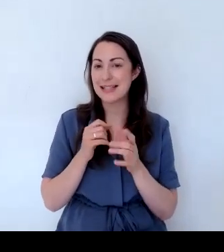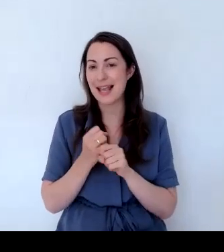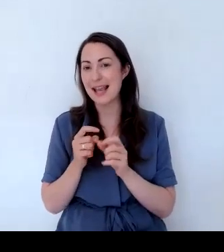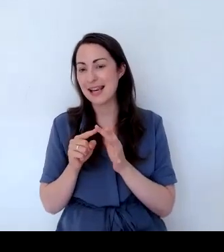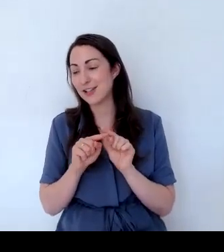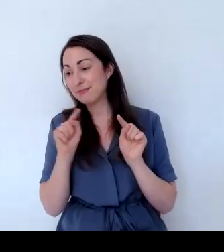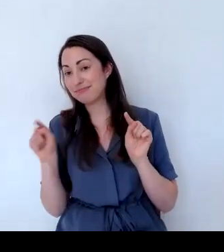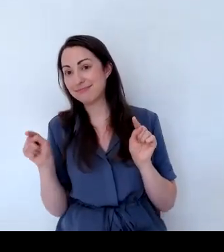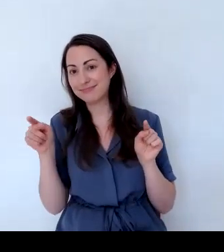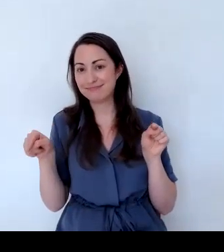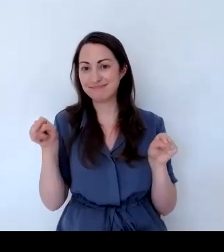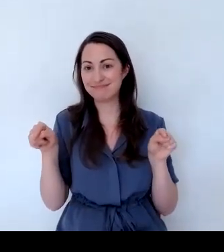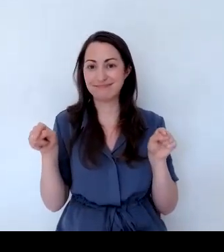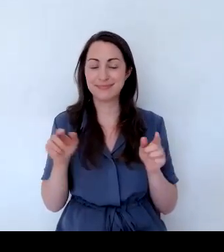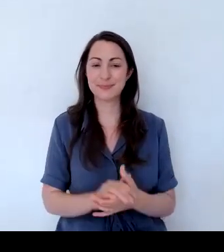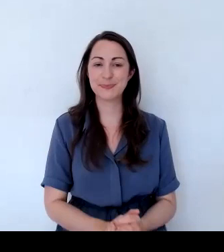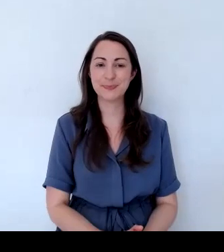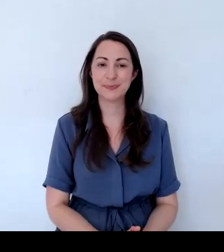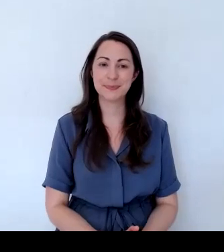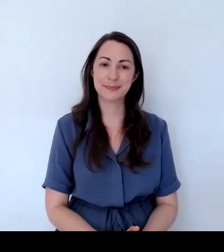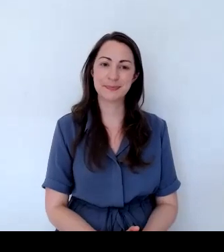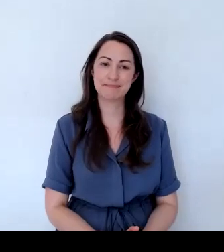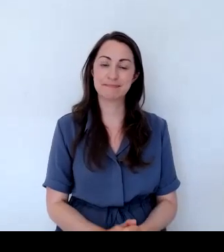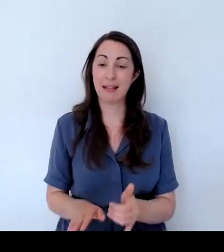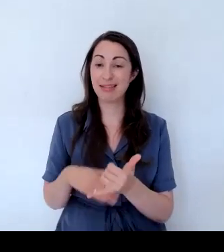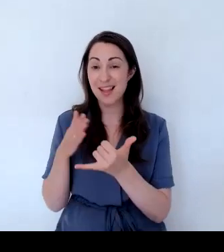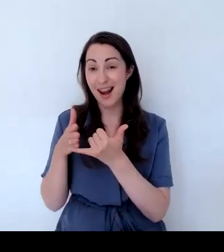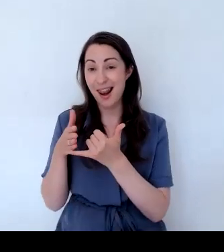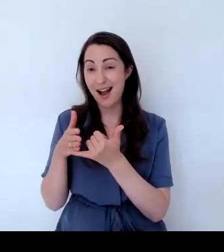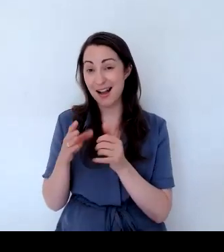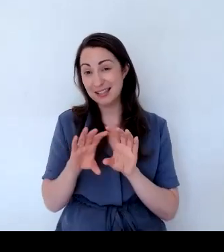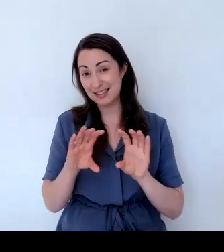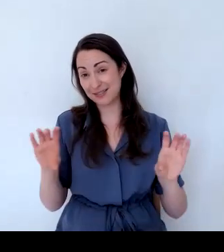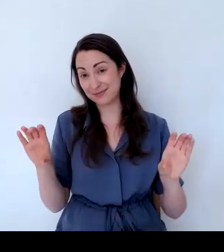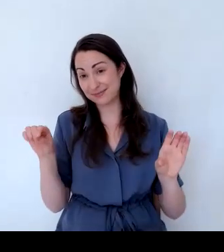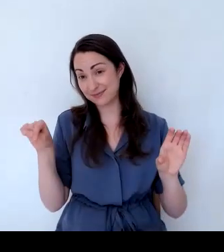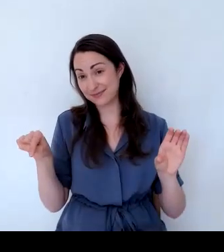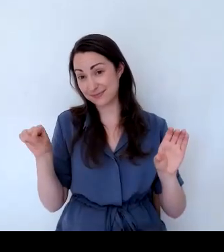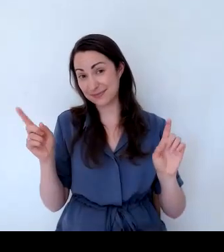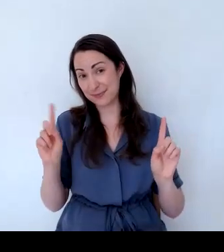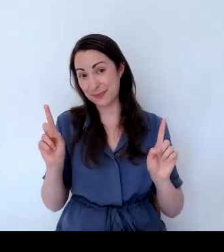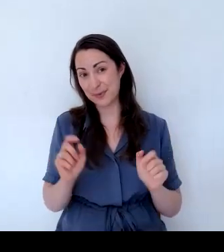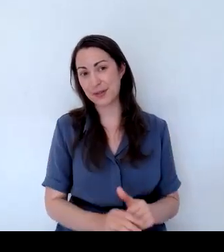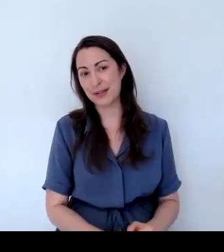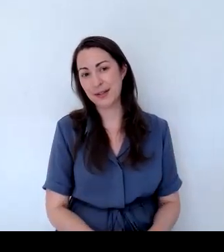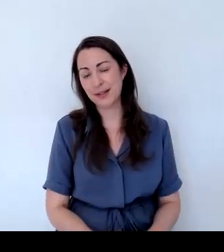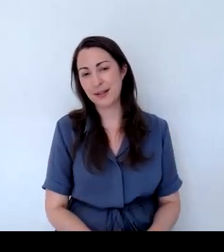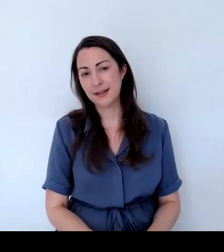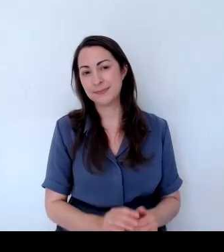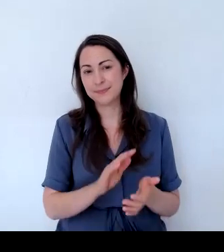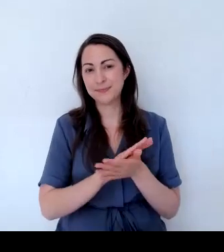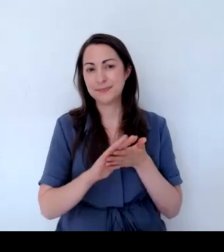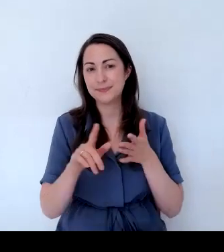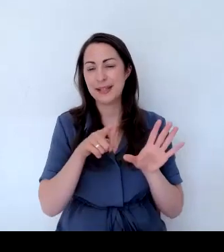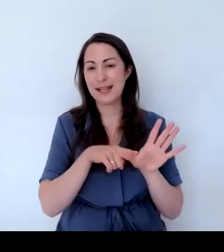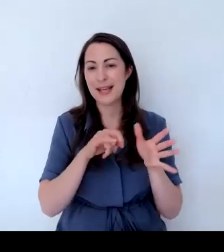And then lastly on this line, we're going to go with a hyssop. Now, I've often said that hyssop is number